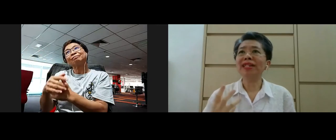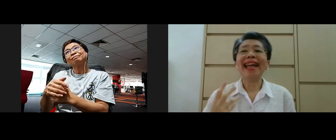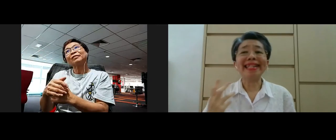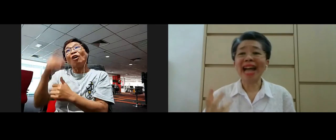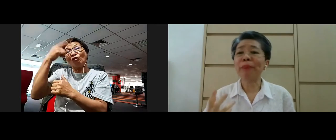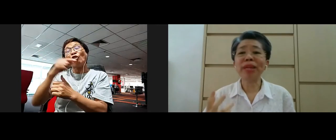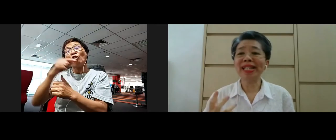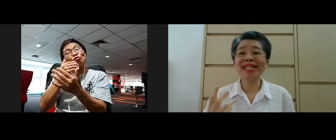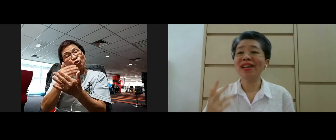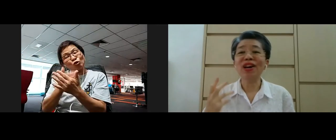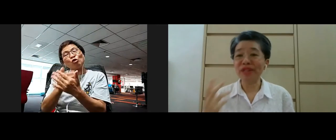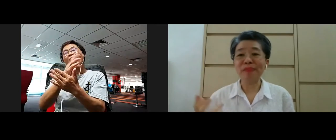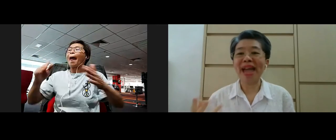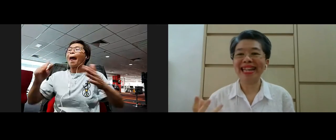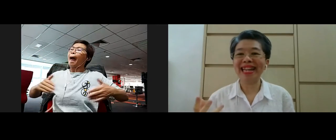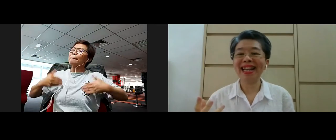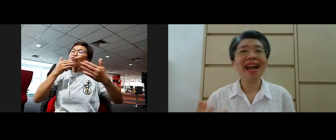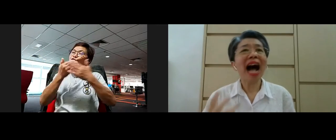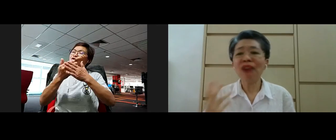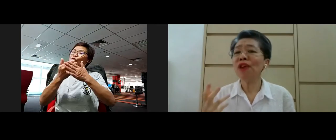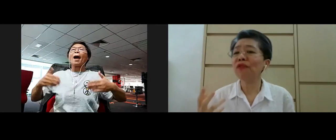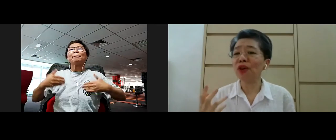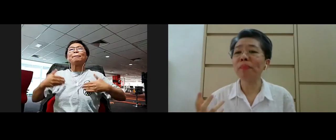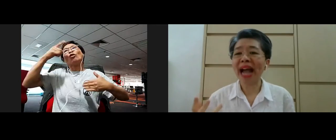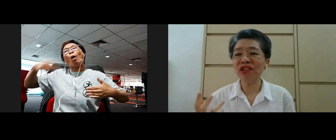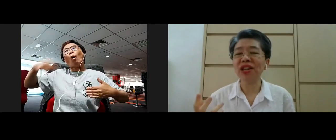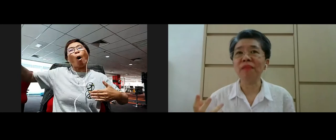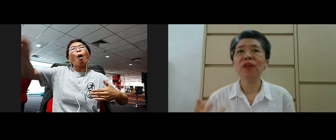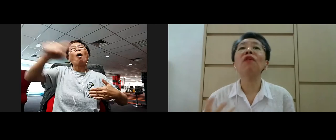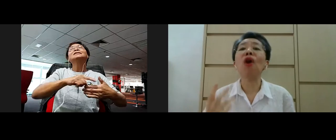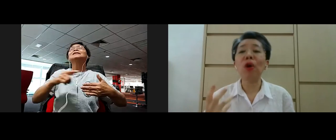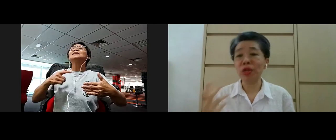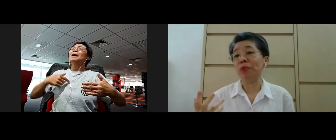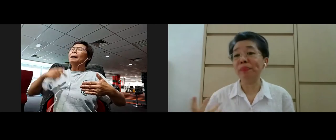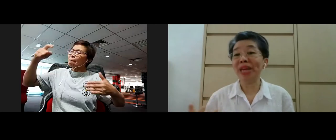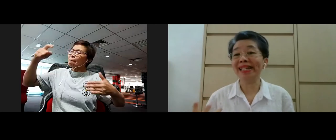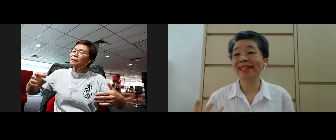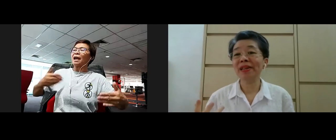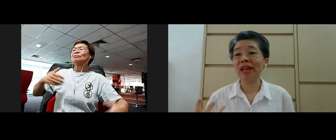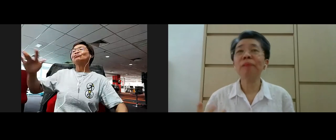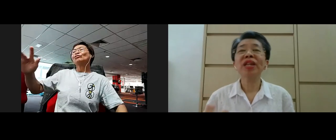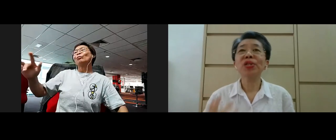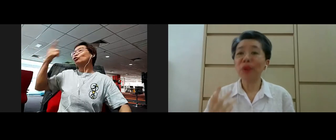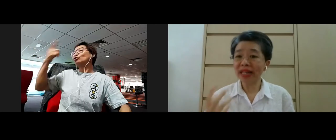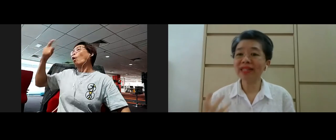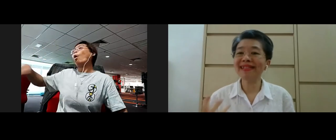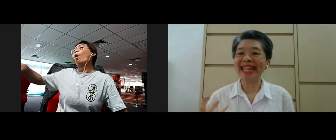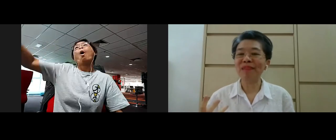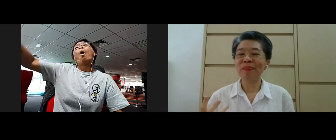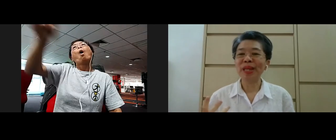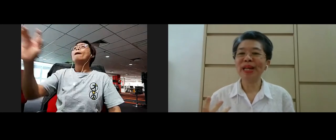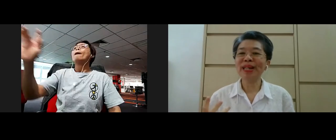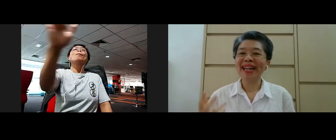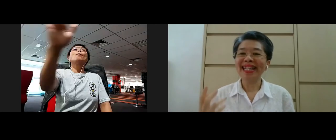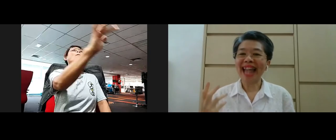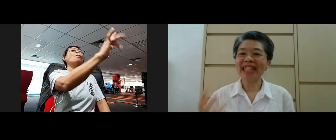the good and the happiness of the many out of compassion for all human beings so literally